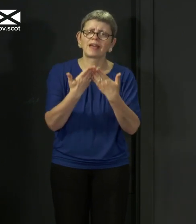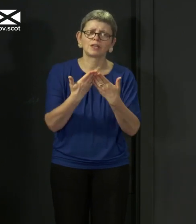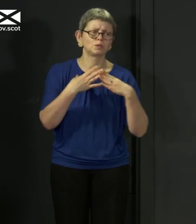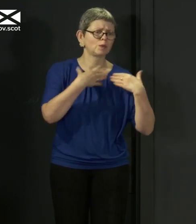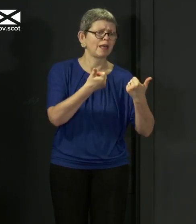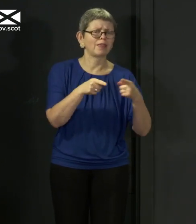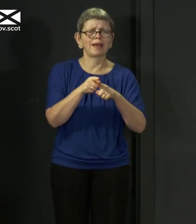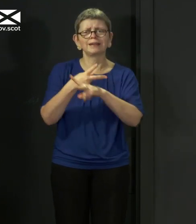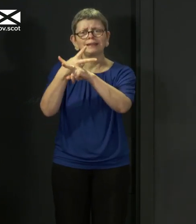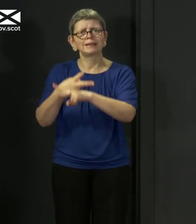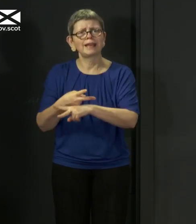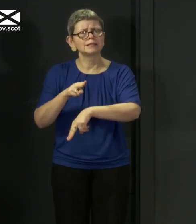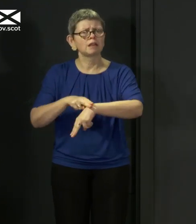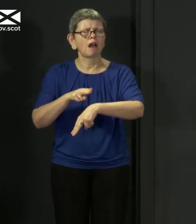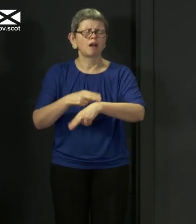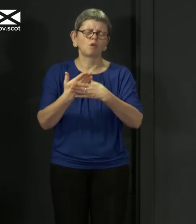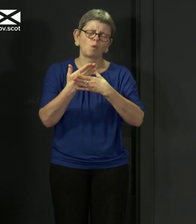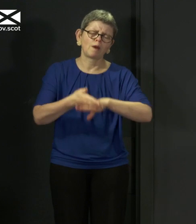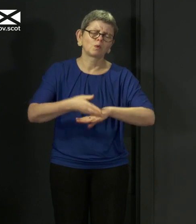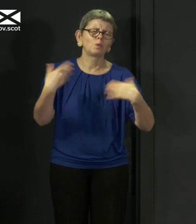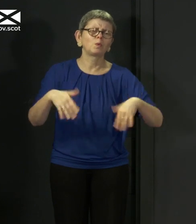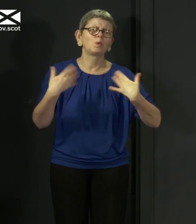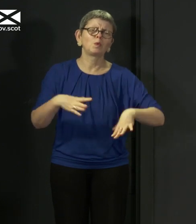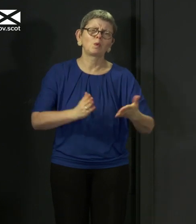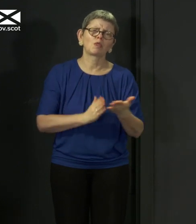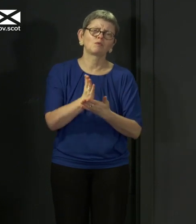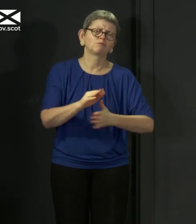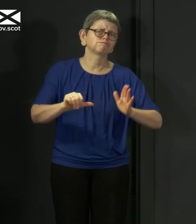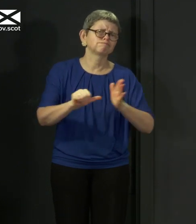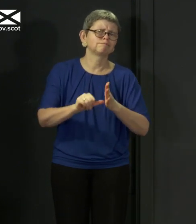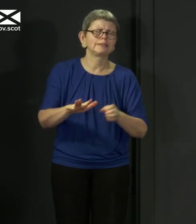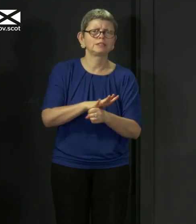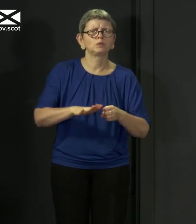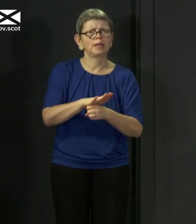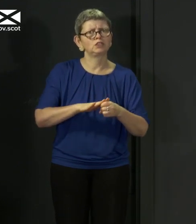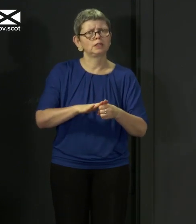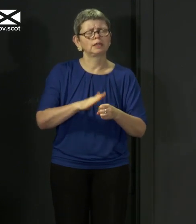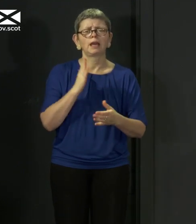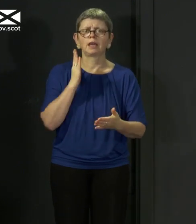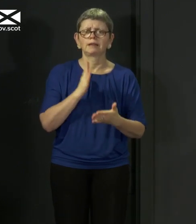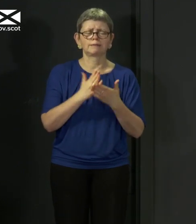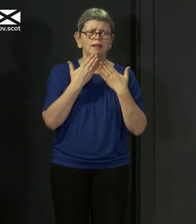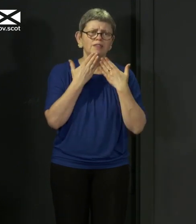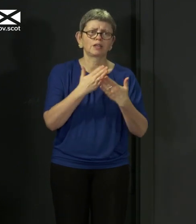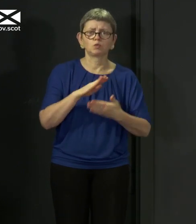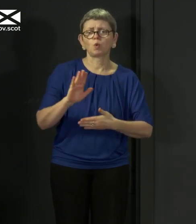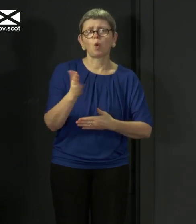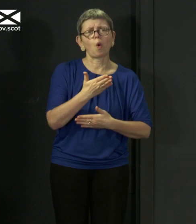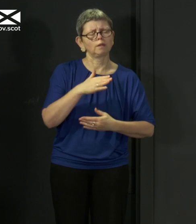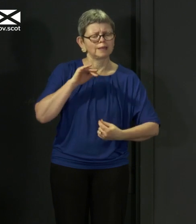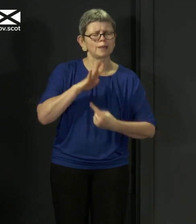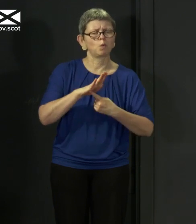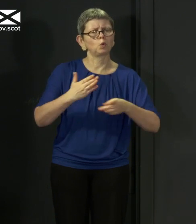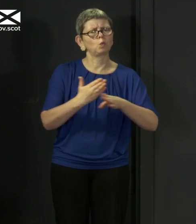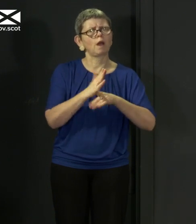extraordinary work in the most difficult of circumstances. And again, place on record my thanks to essential workers the length and breadth of the